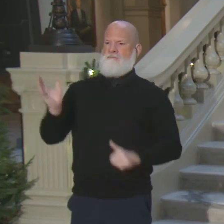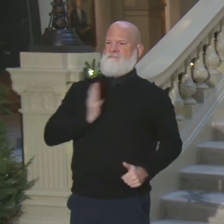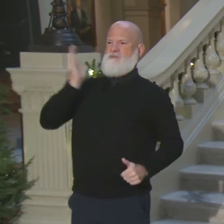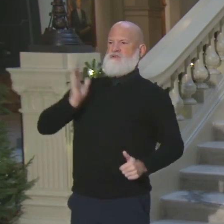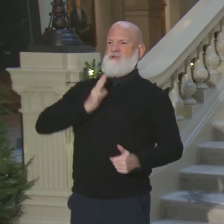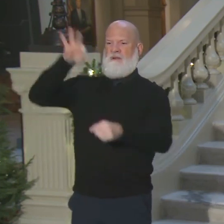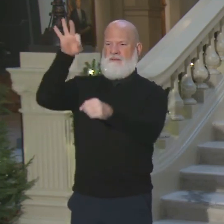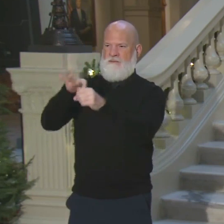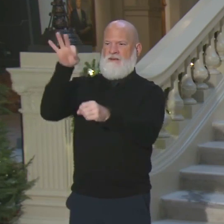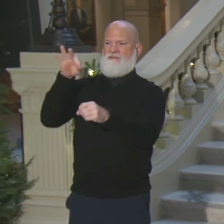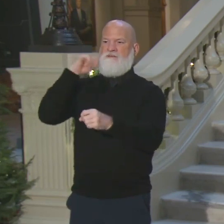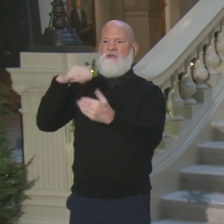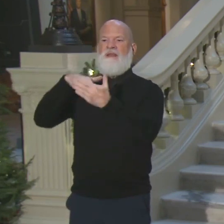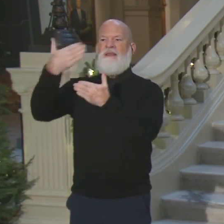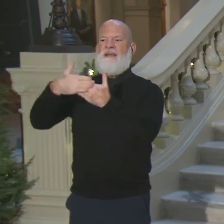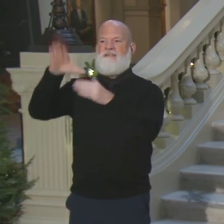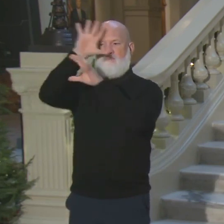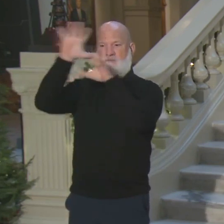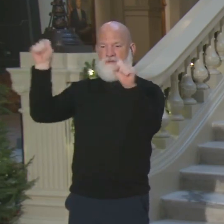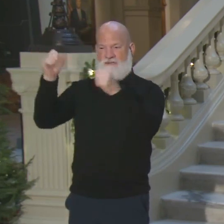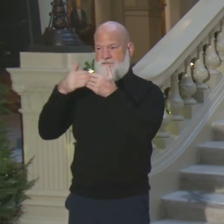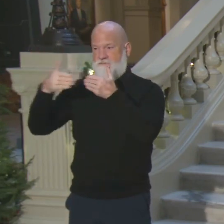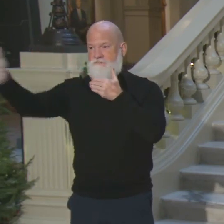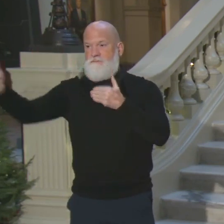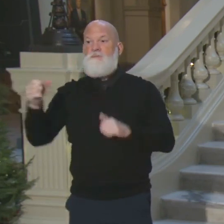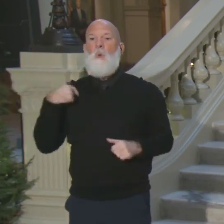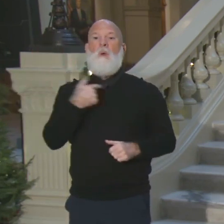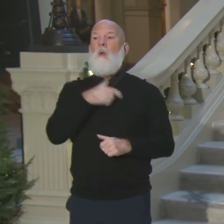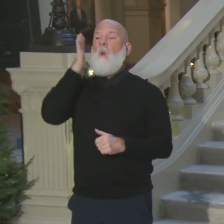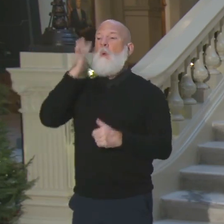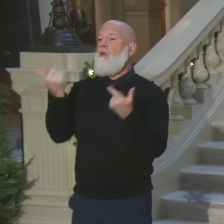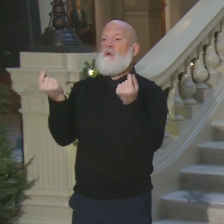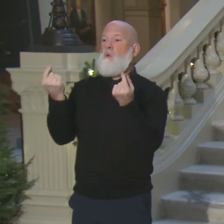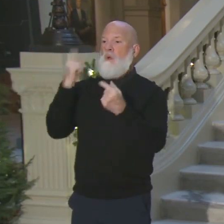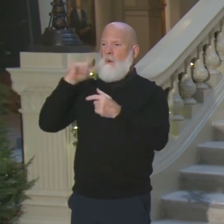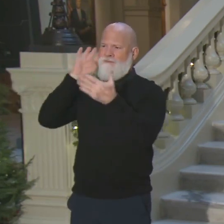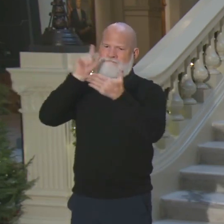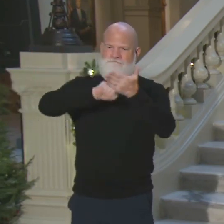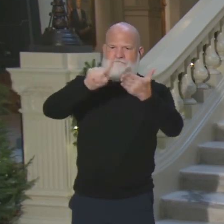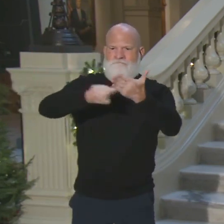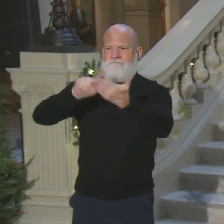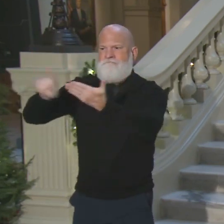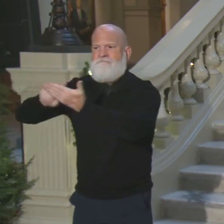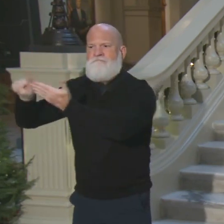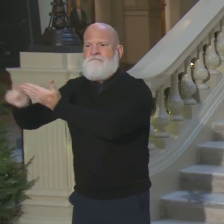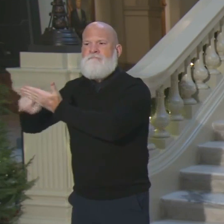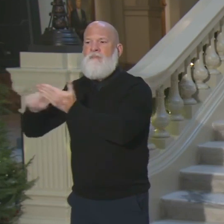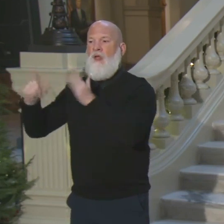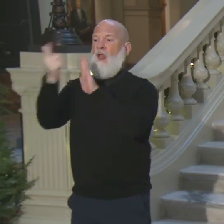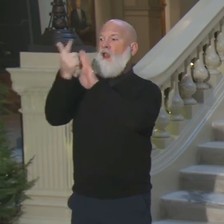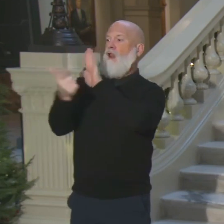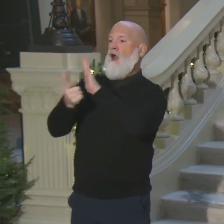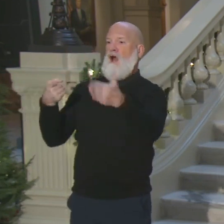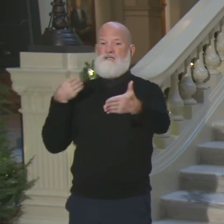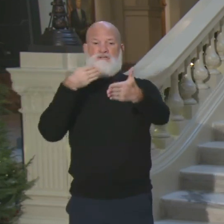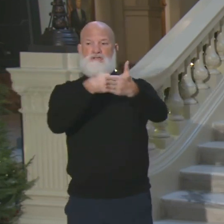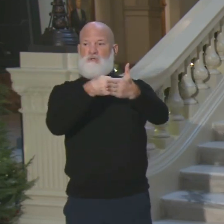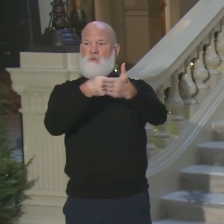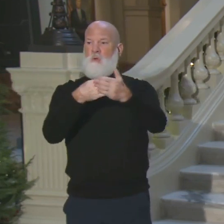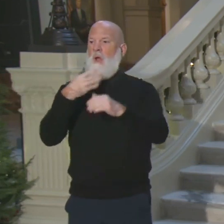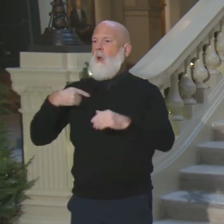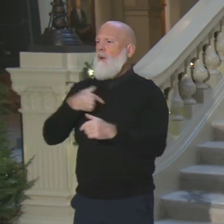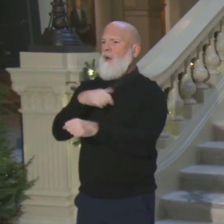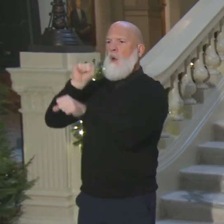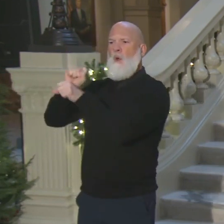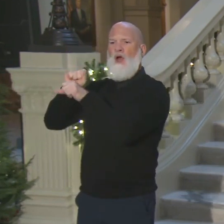continue our investigations to their conclusions, and where prosecution is necessary, we will work with the State Election Board to refer